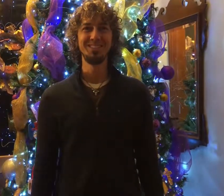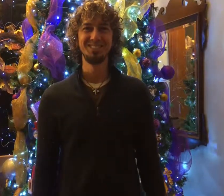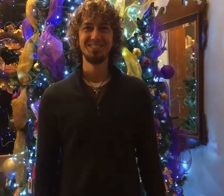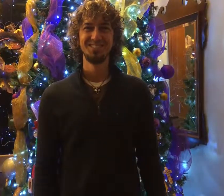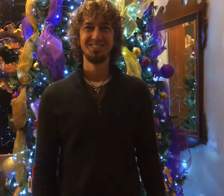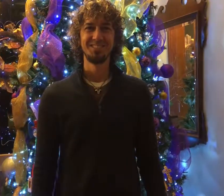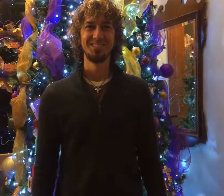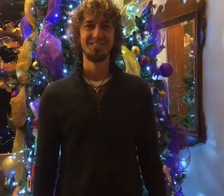have week.